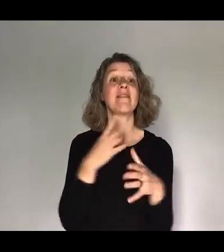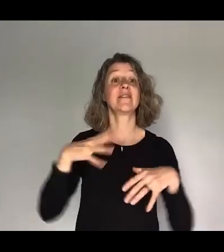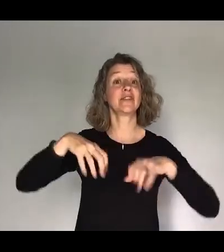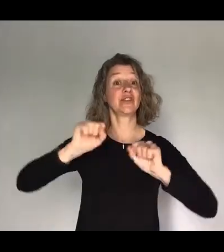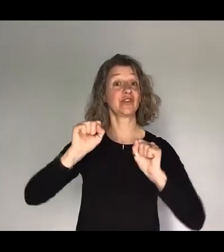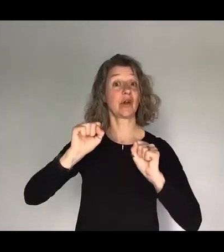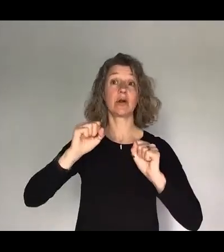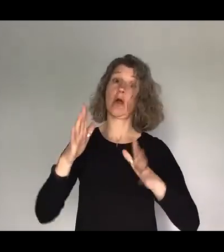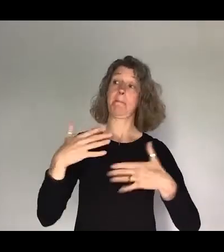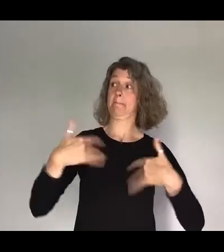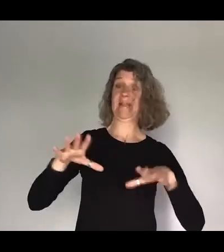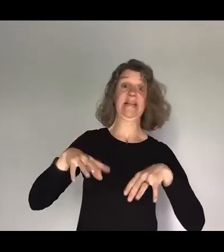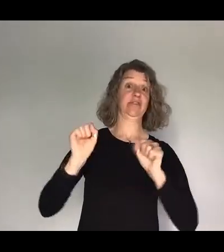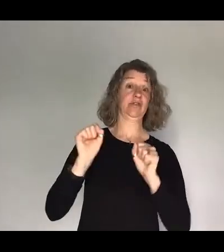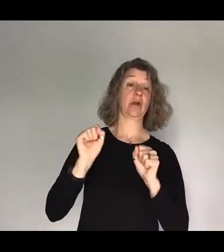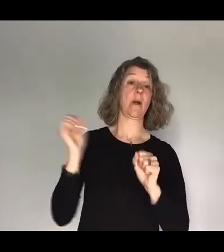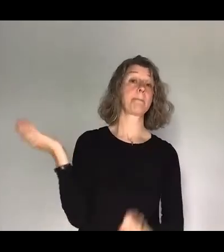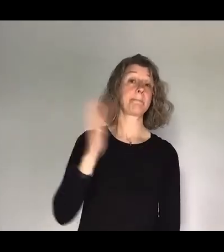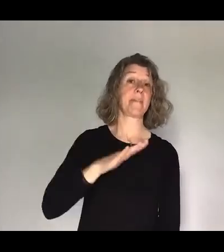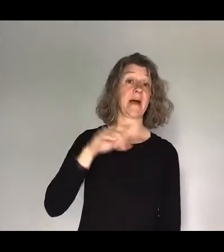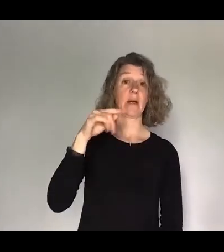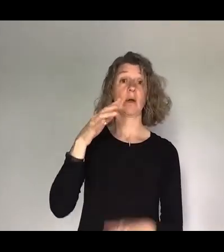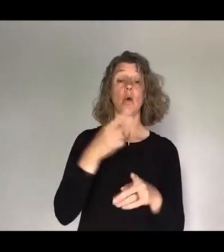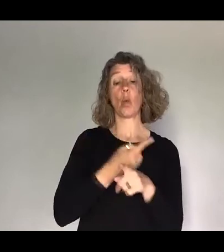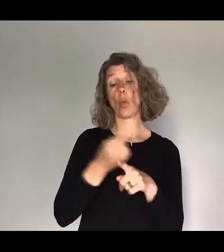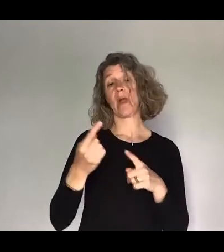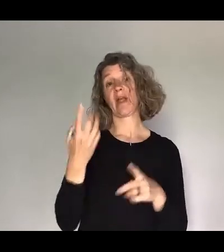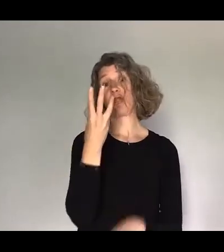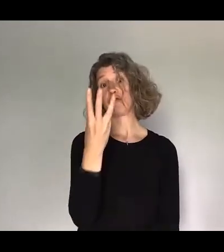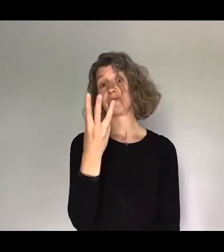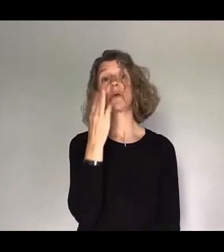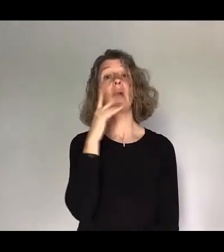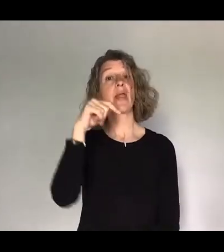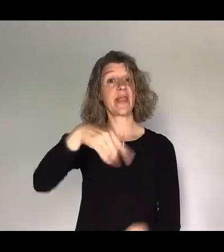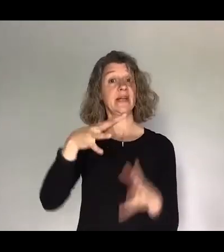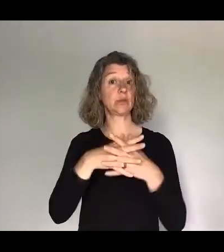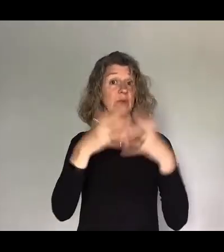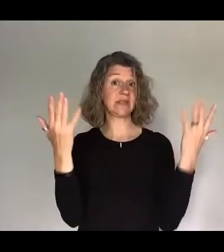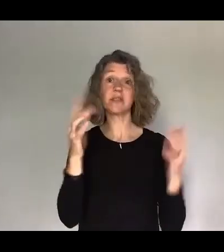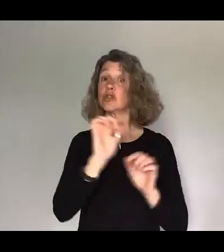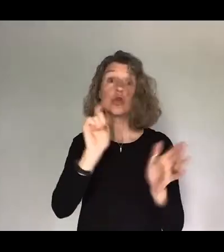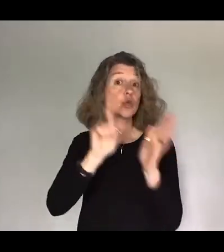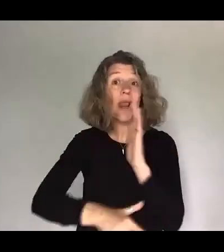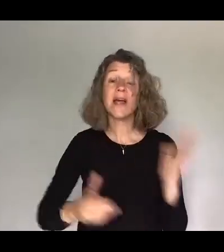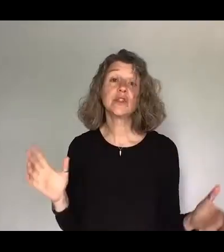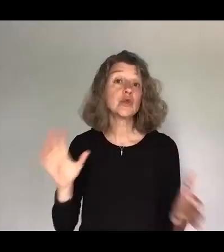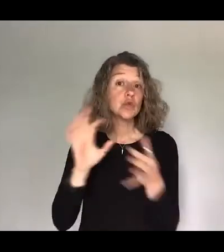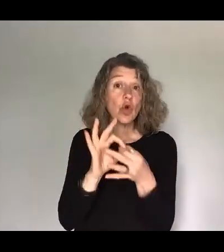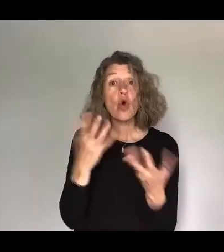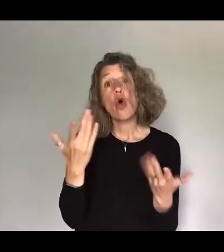It's already started. But it is back again for week three this Wednesday. And it's not too late to join or invite friends along. Why don't you